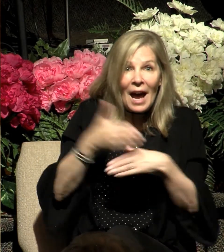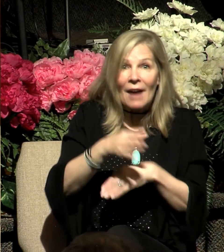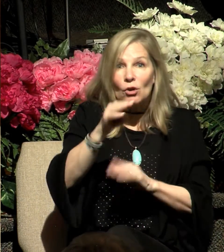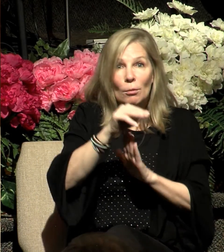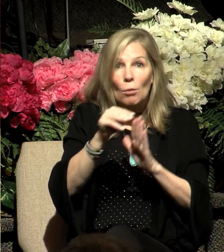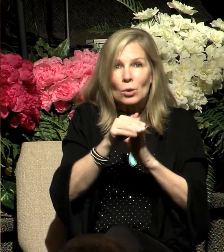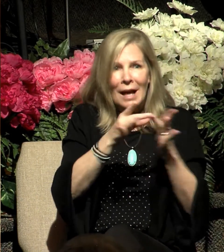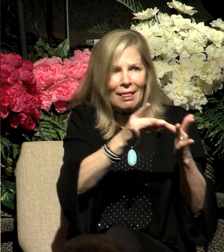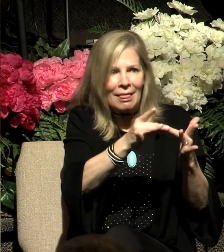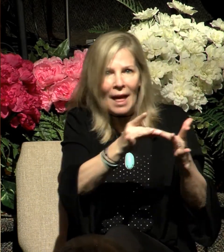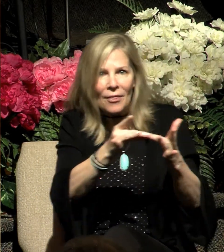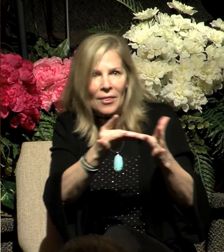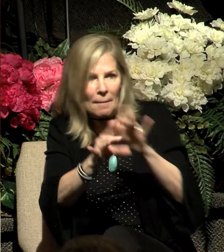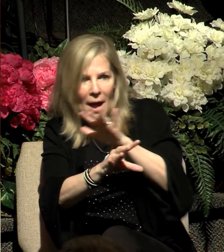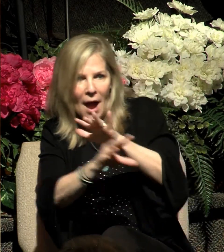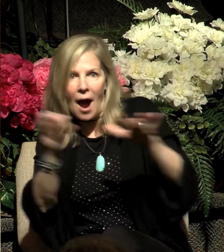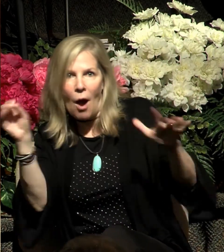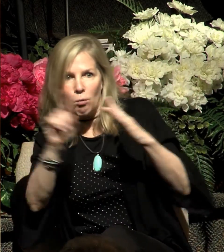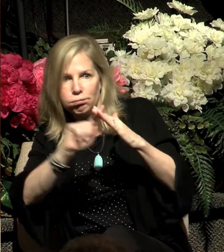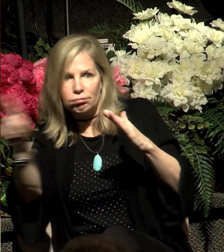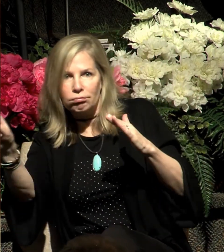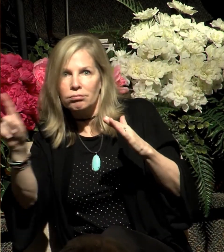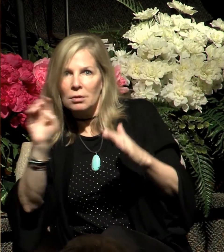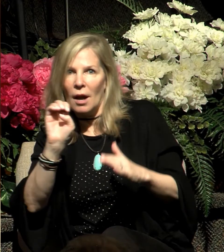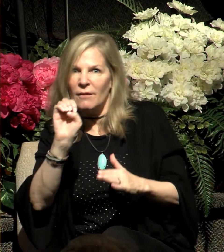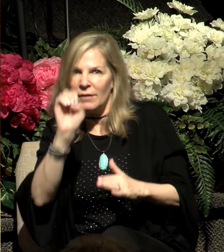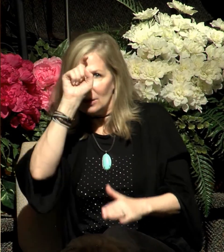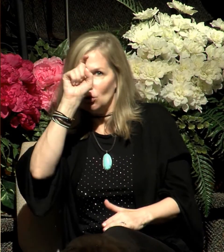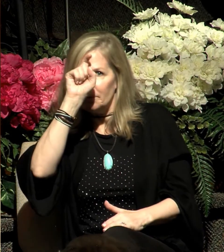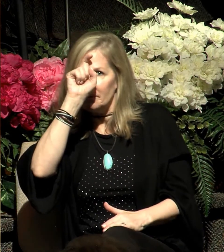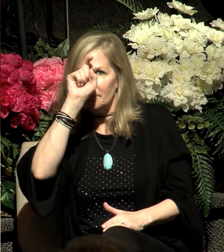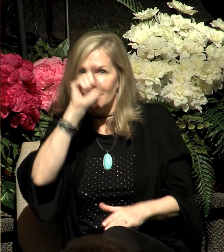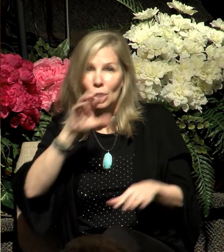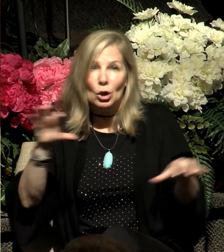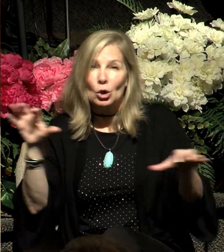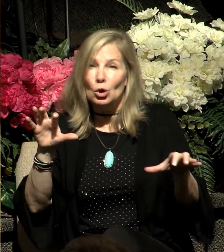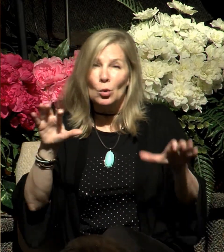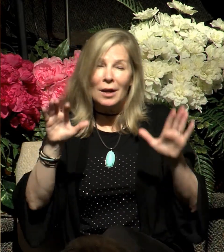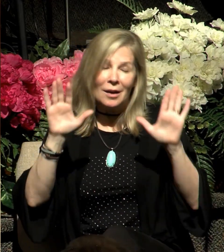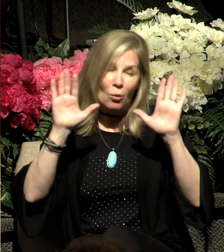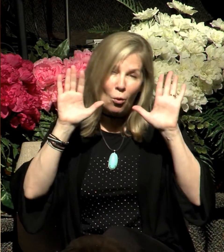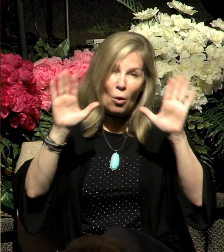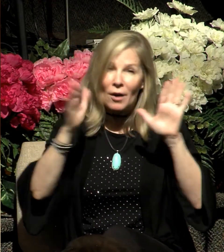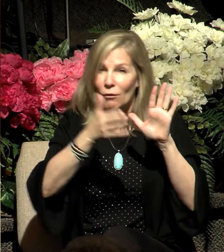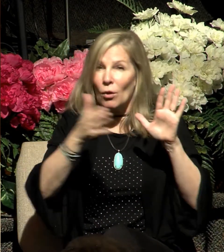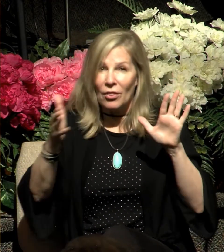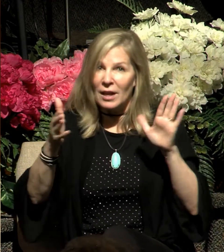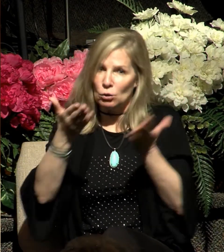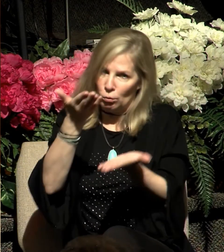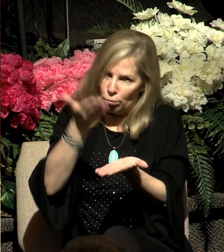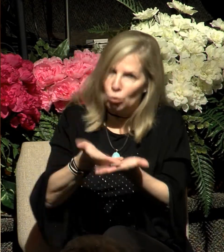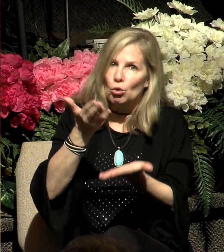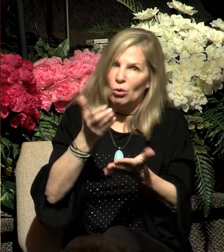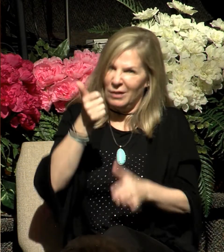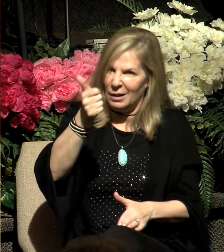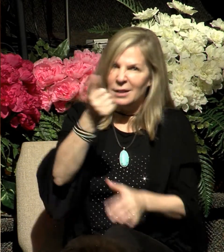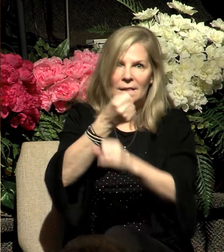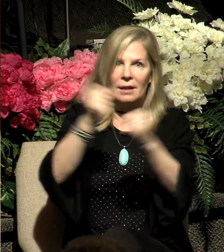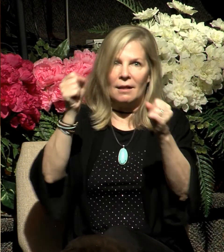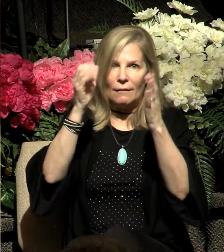doing miraculous signs to validate his calling as their deliverer, they still continued to rebel against his